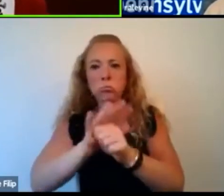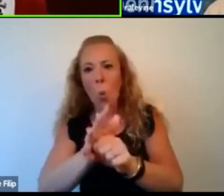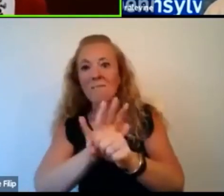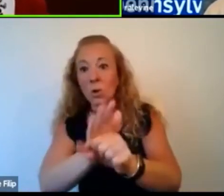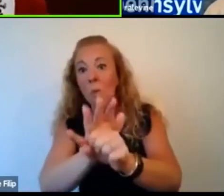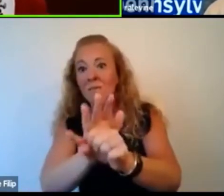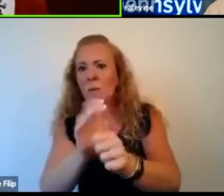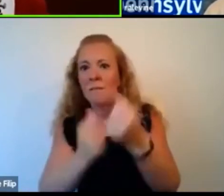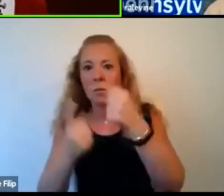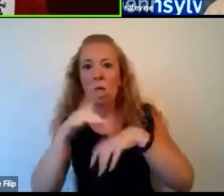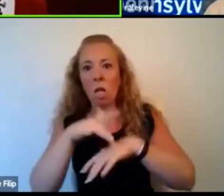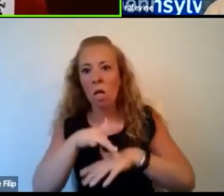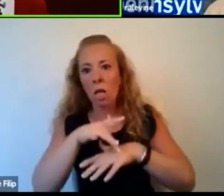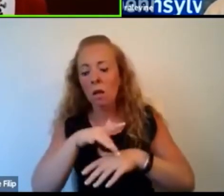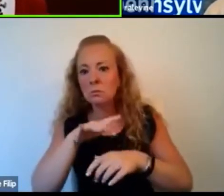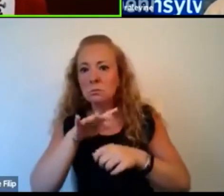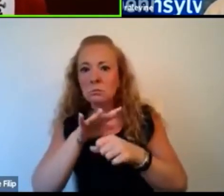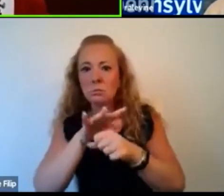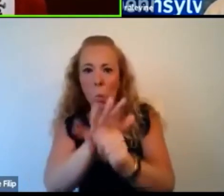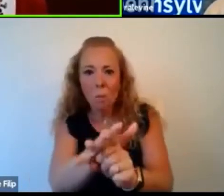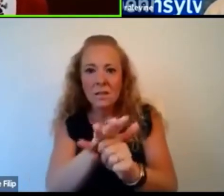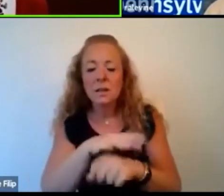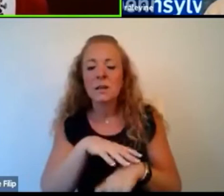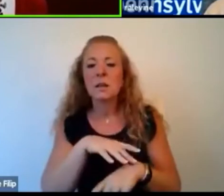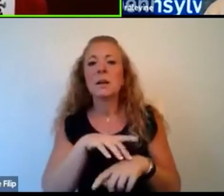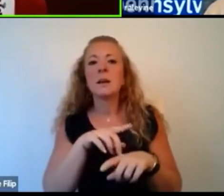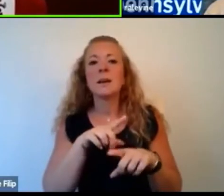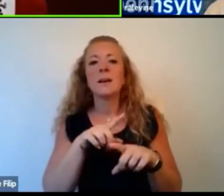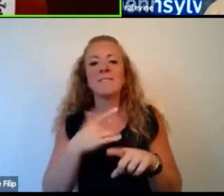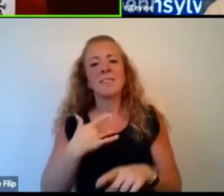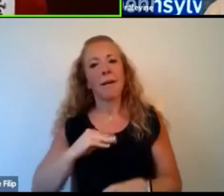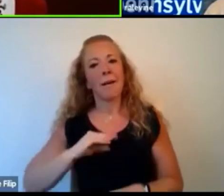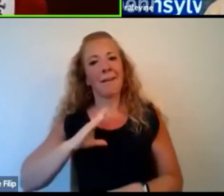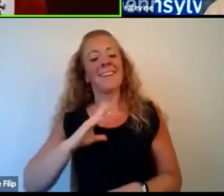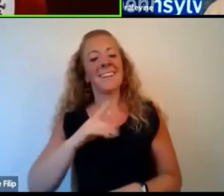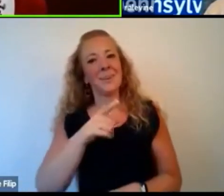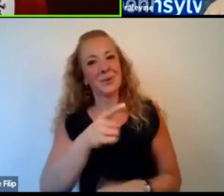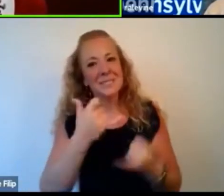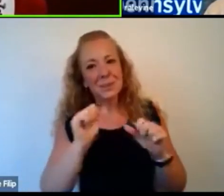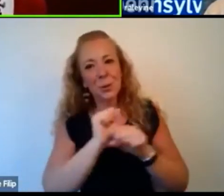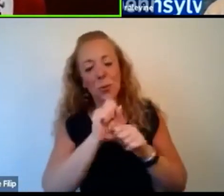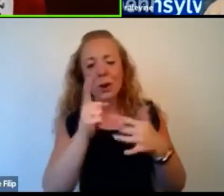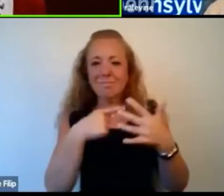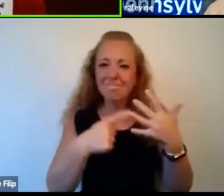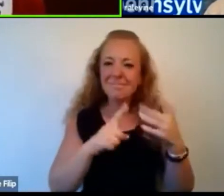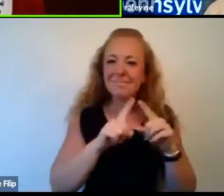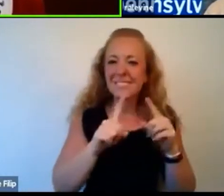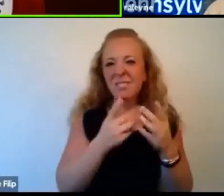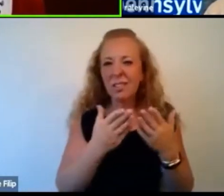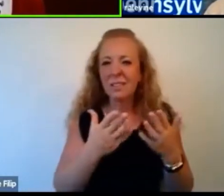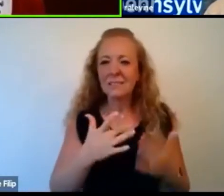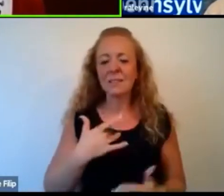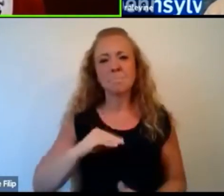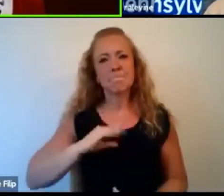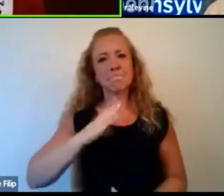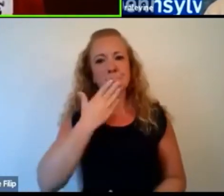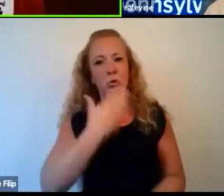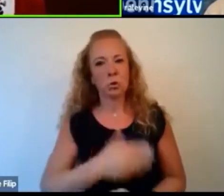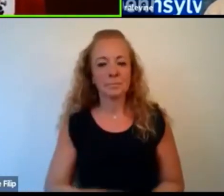so focused on it. And it's also reassuring to be reminded that you're still working on it, still thinking about those things. Thank you.